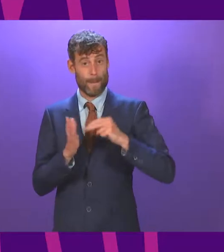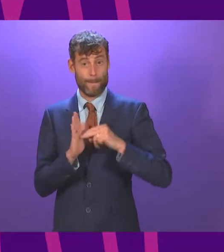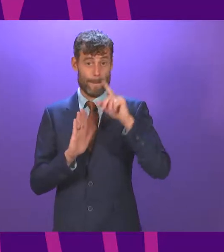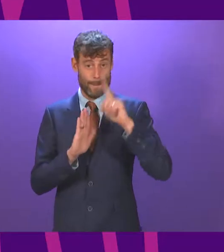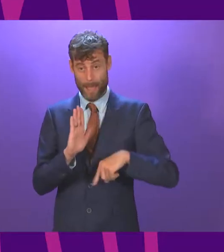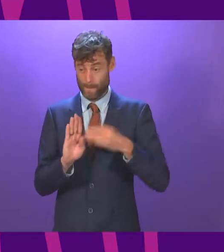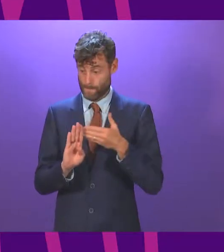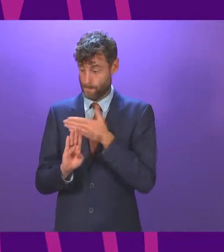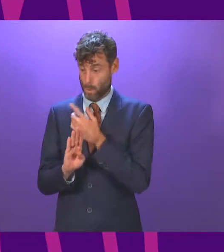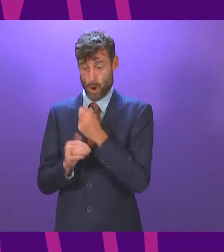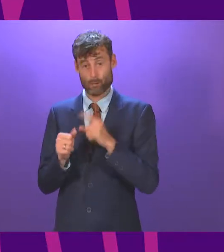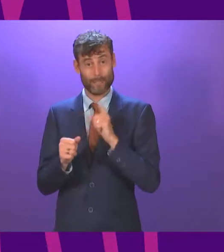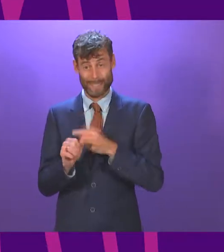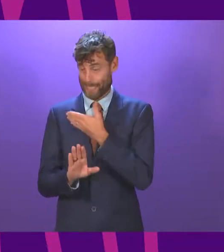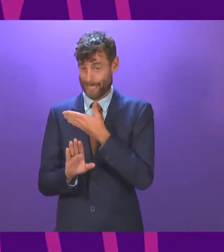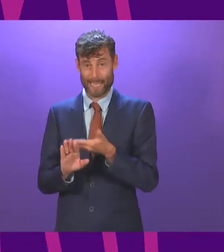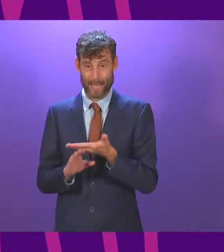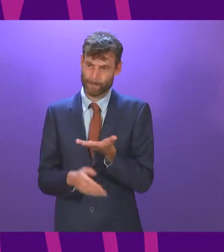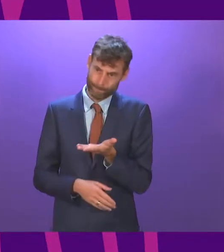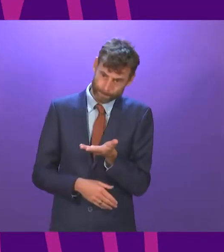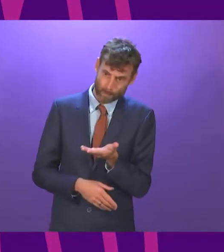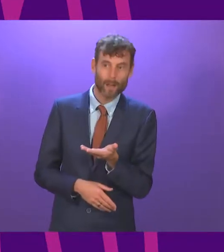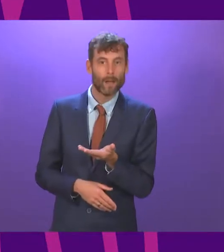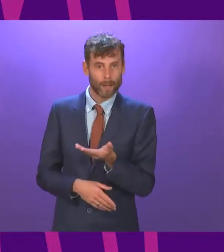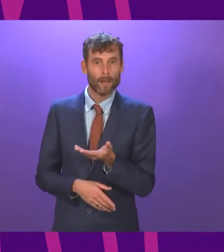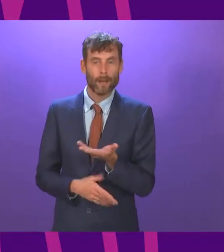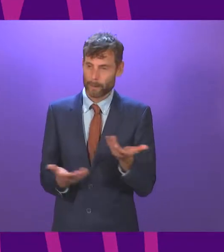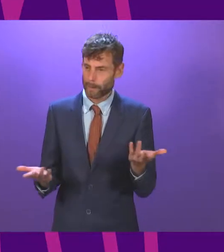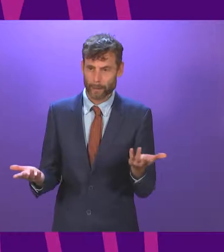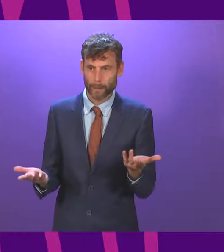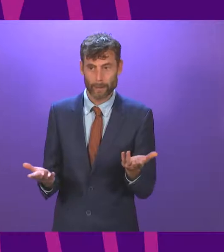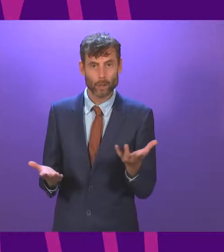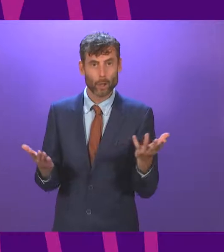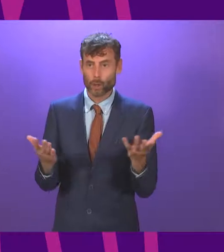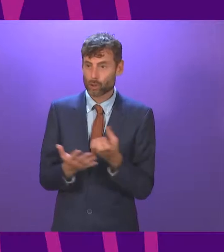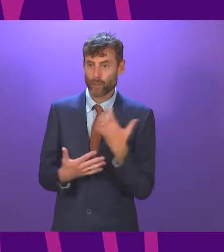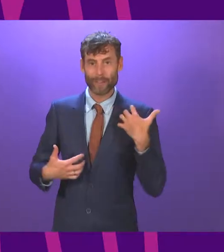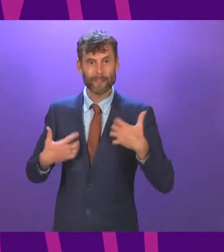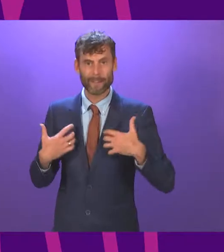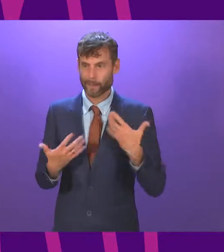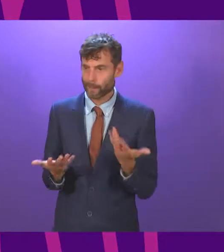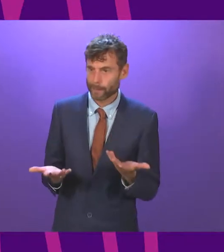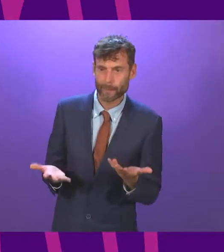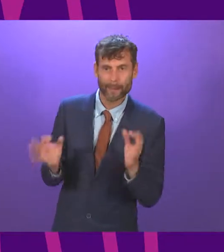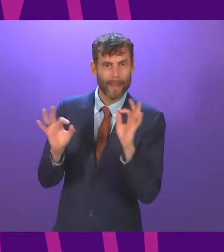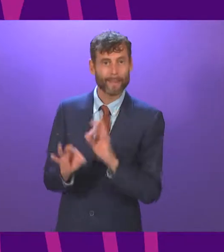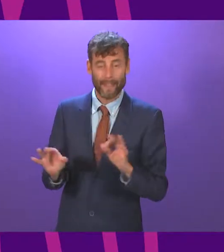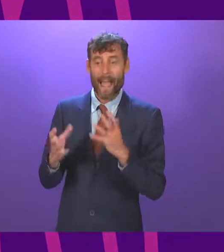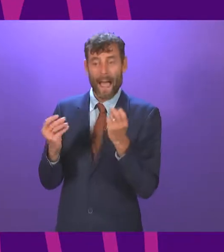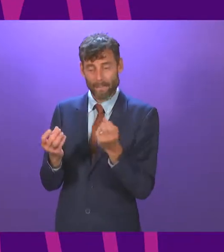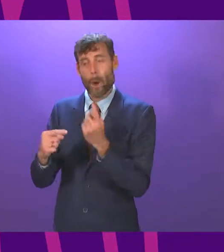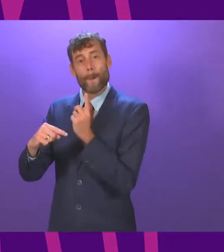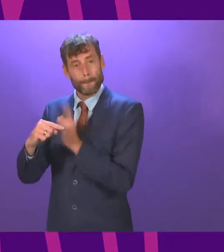the first hundred days of government is, as usual, more than underwhelming. Whilst there are positive advances